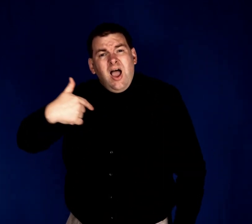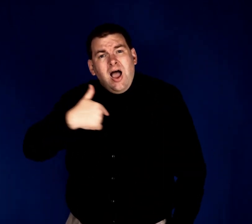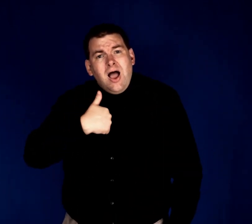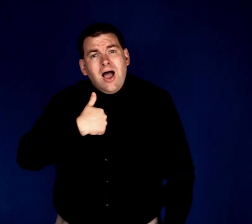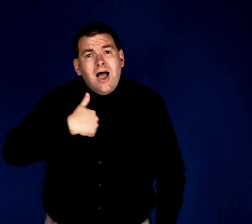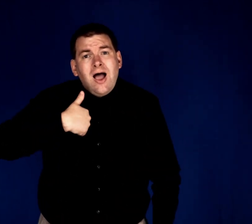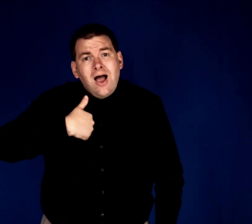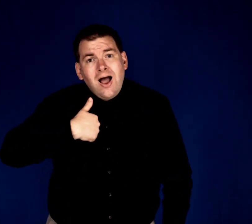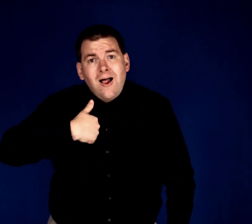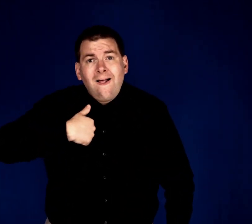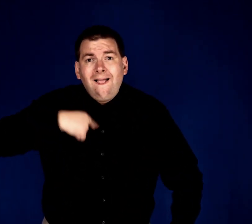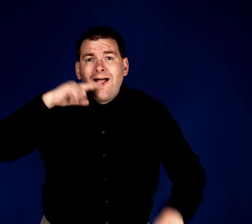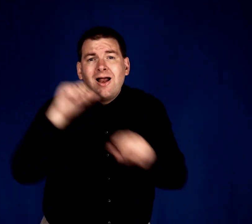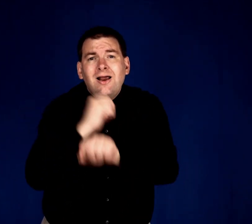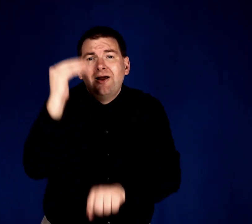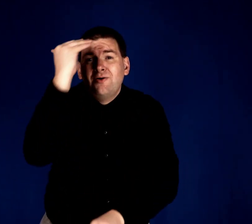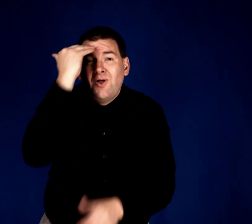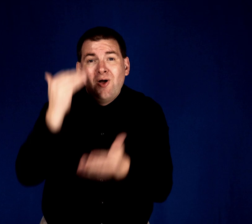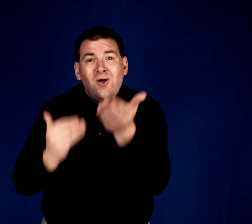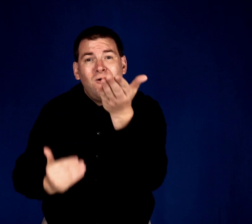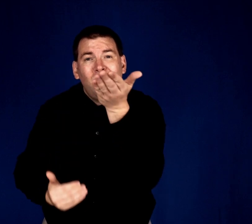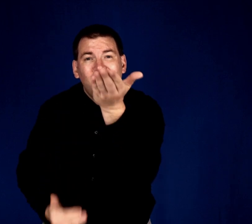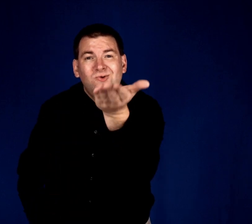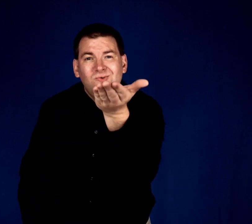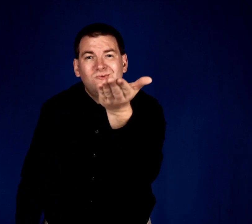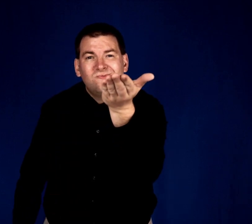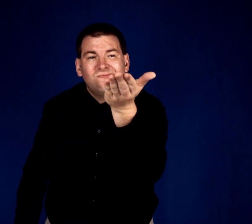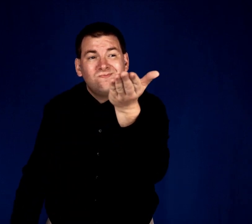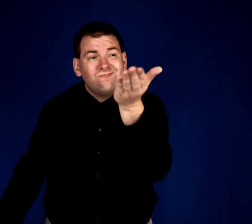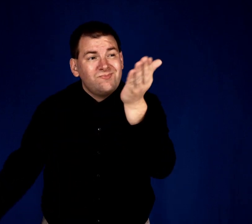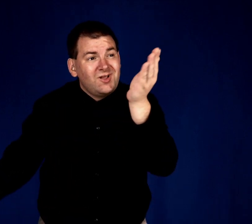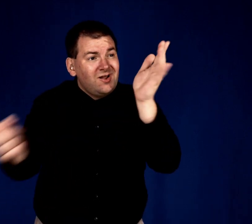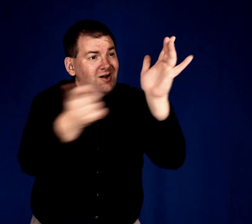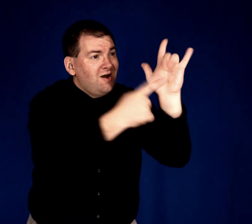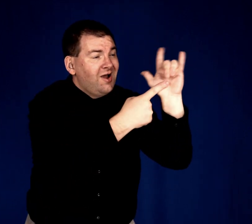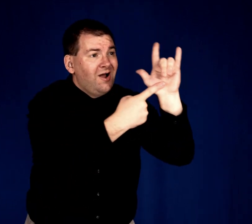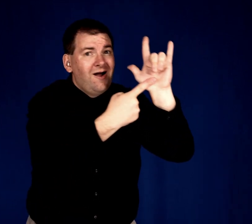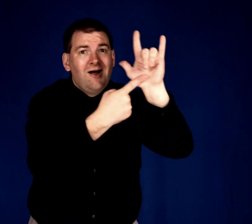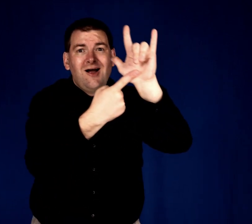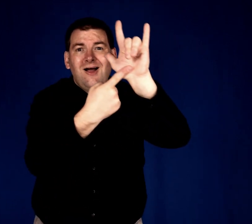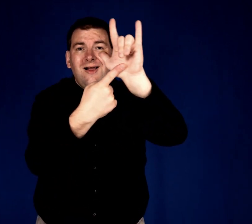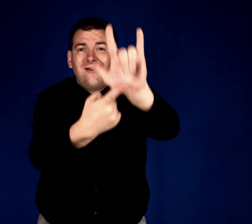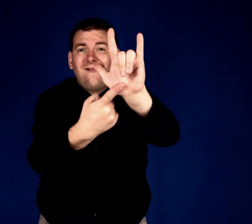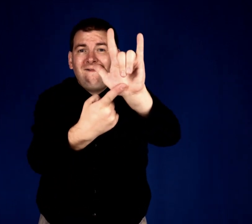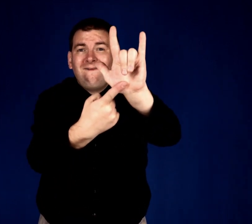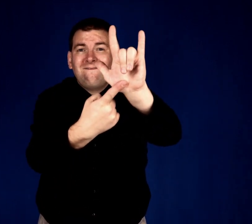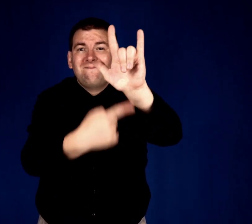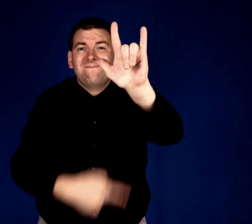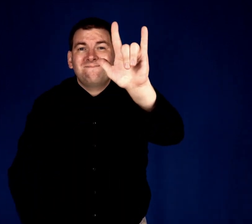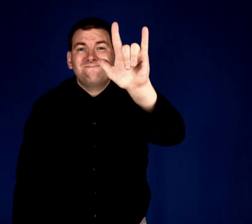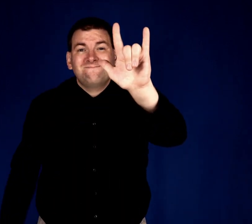I know you I know you